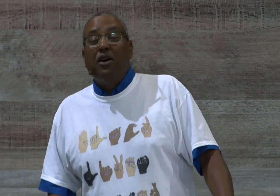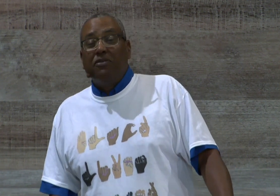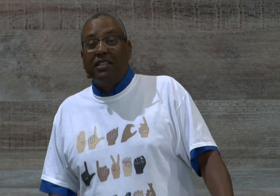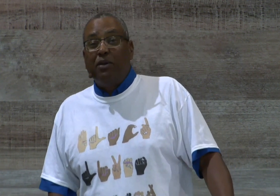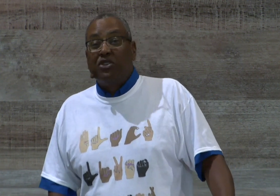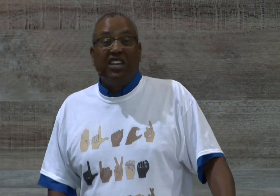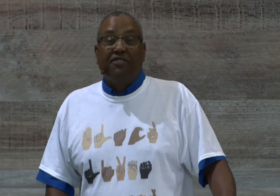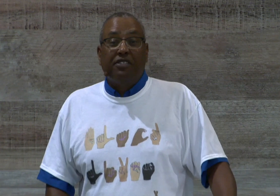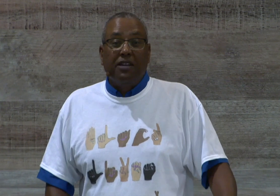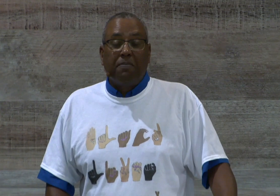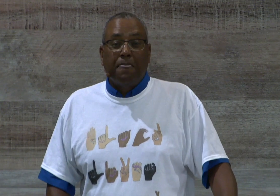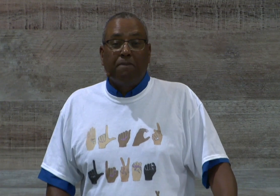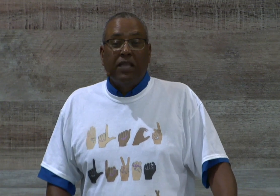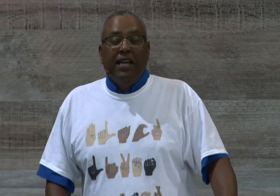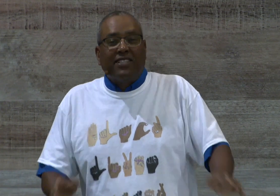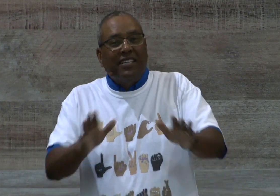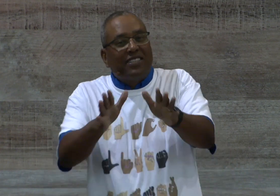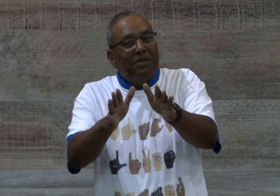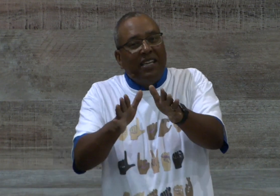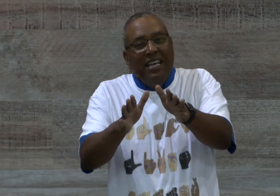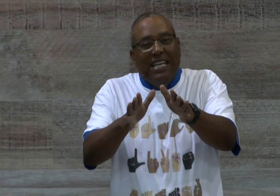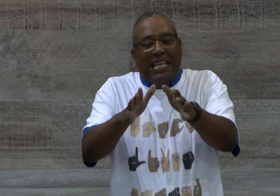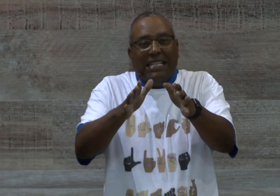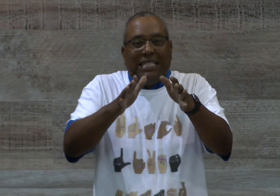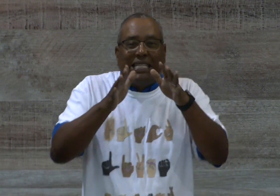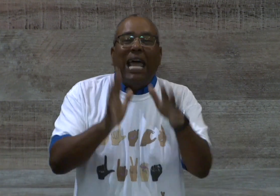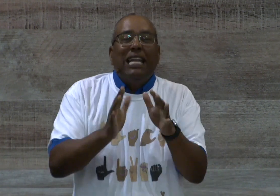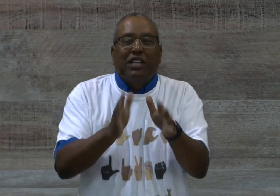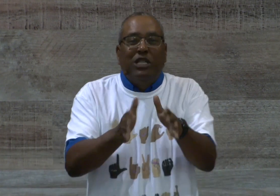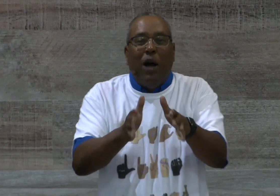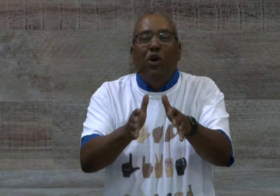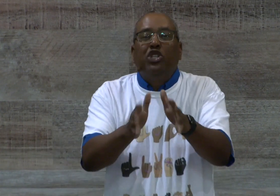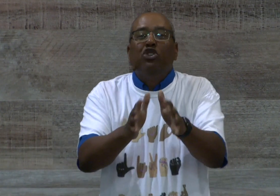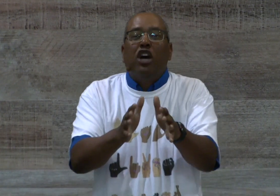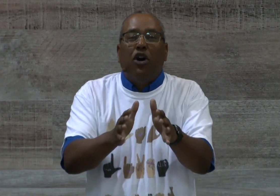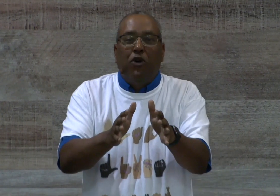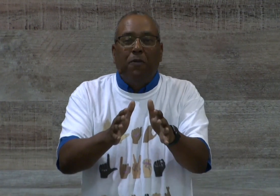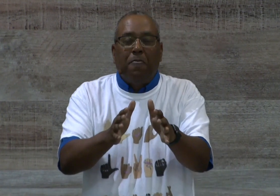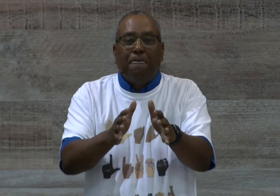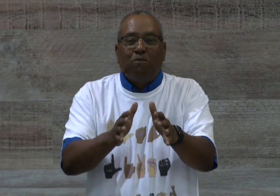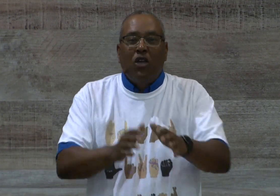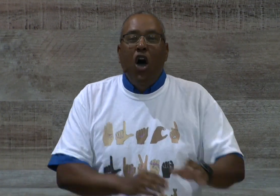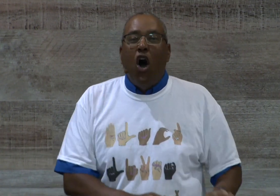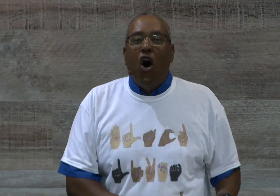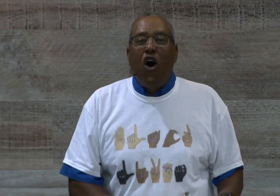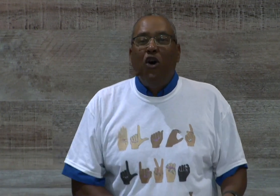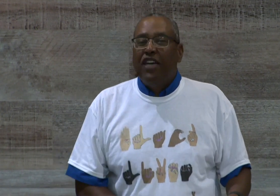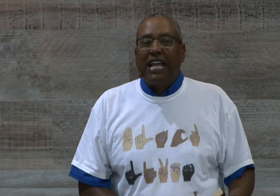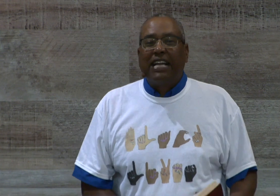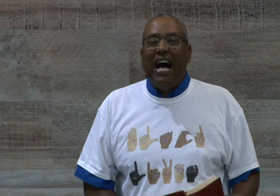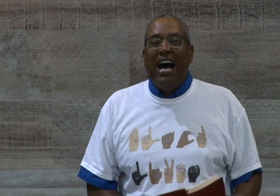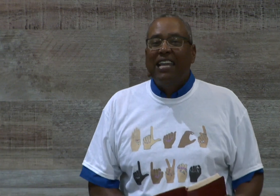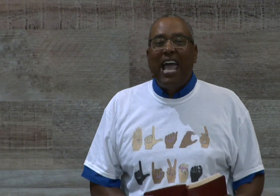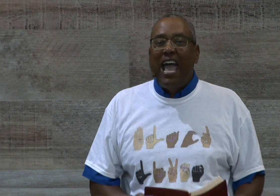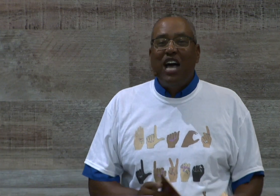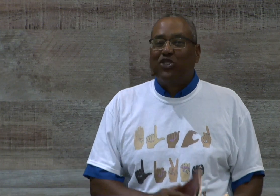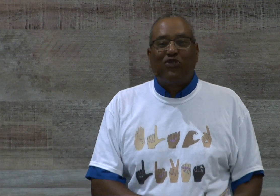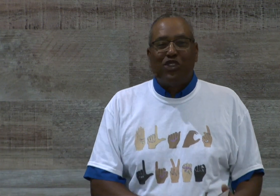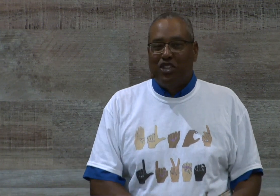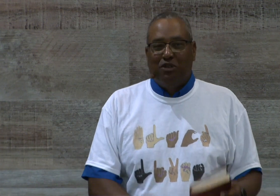that they were set free. And see, similarly, Satan does not want you to know all that God has for you